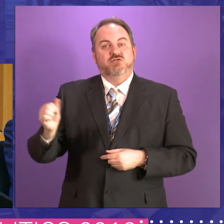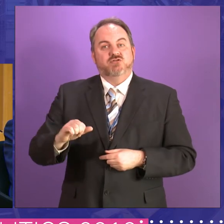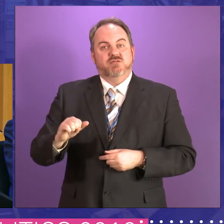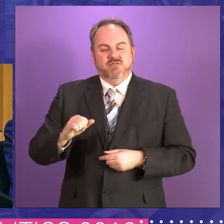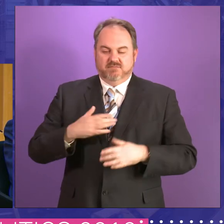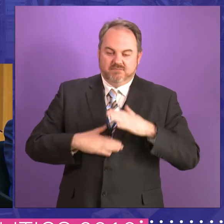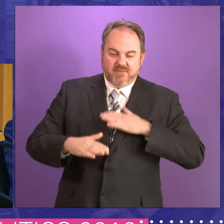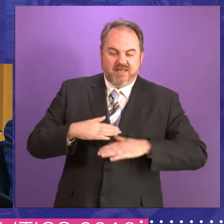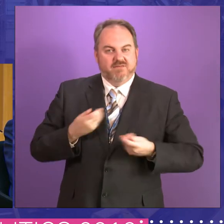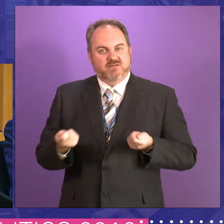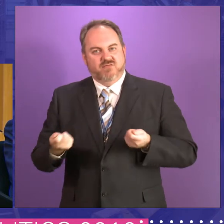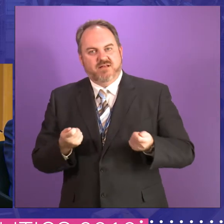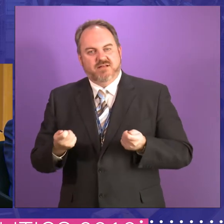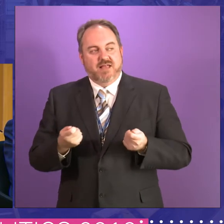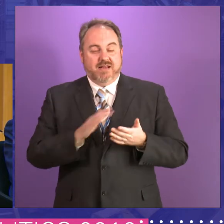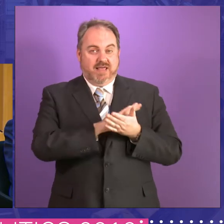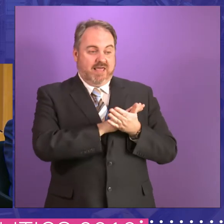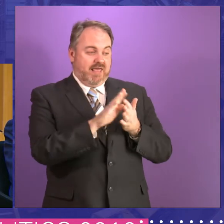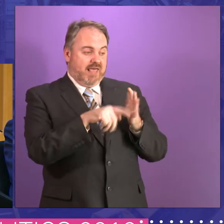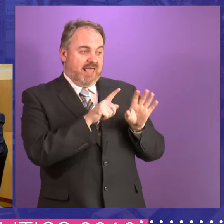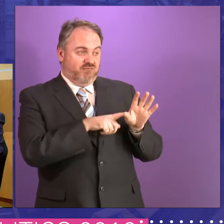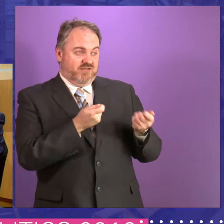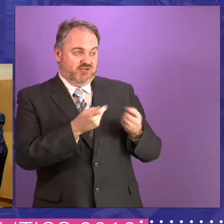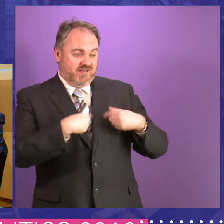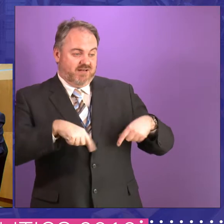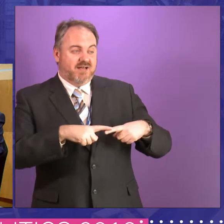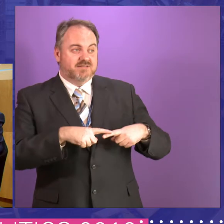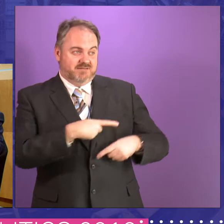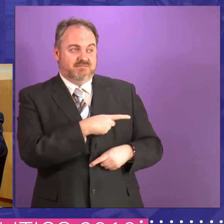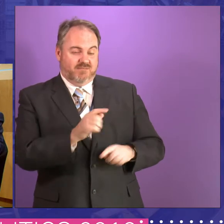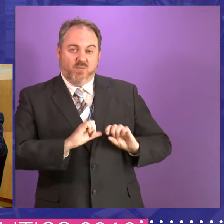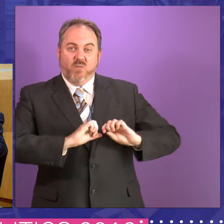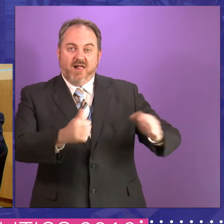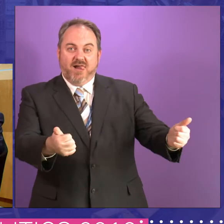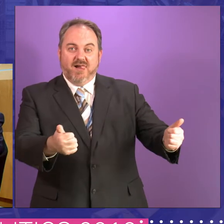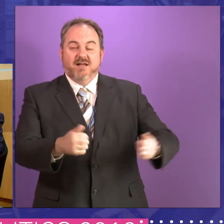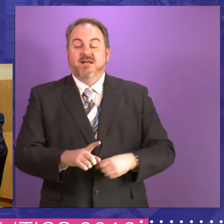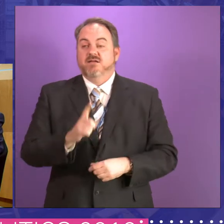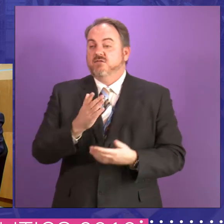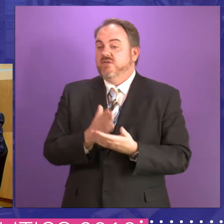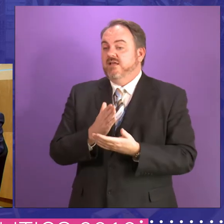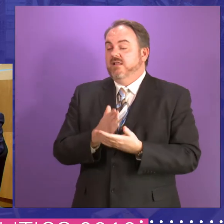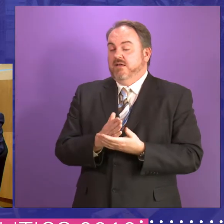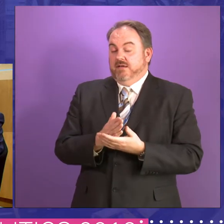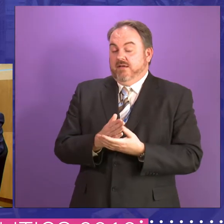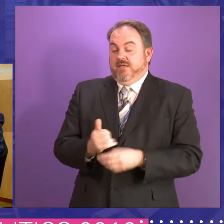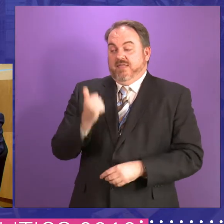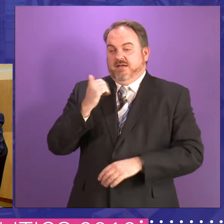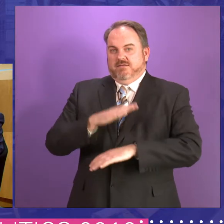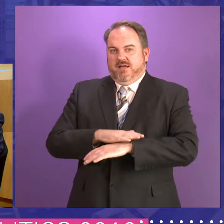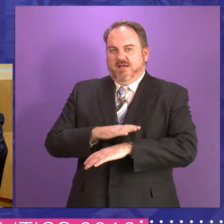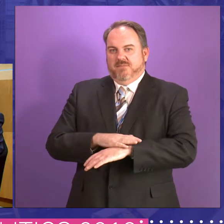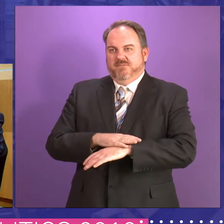a great job under Henry's chairmanship. And I can see a few people here. But I think the difference was that that was a